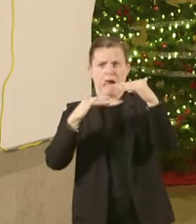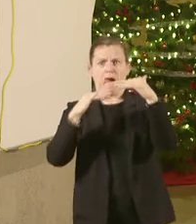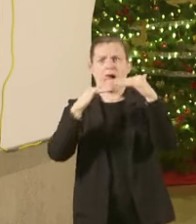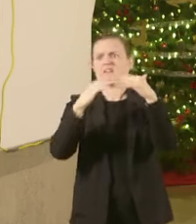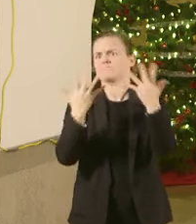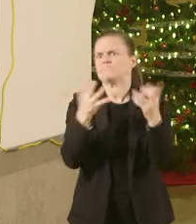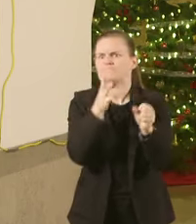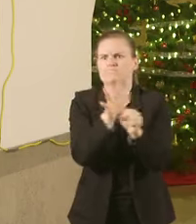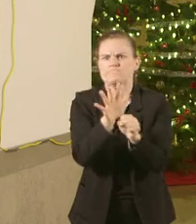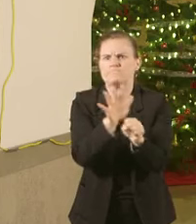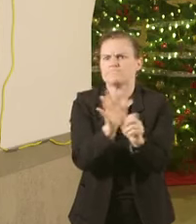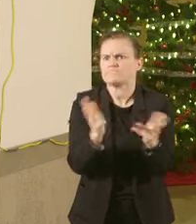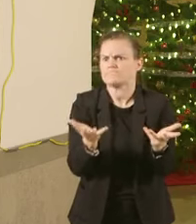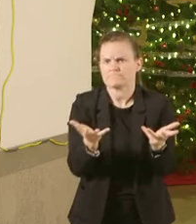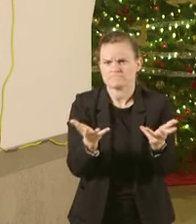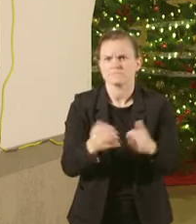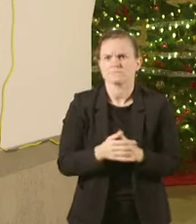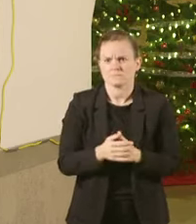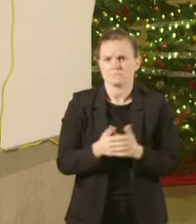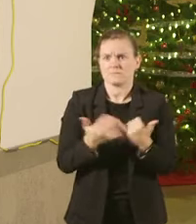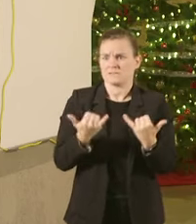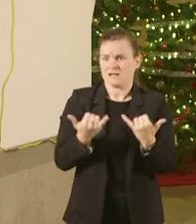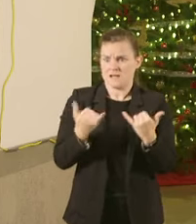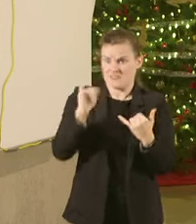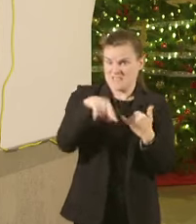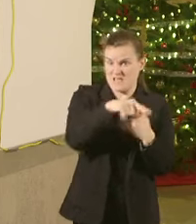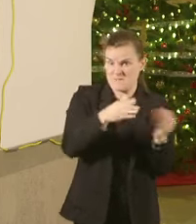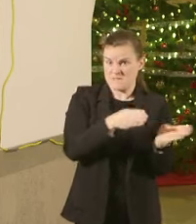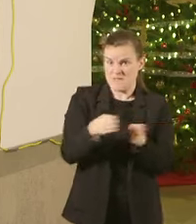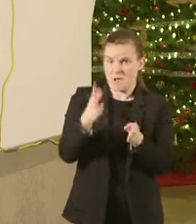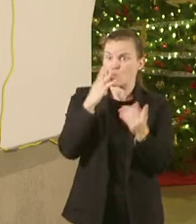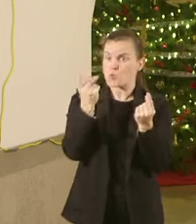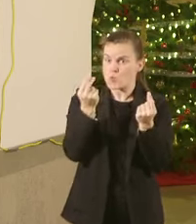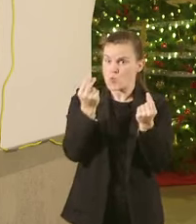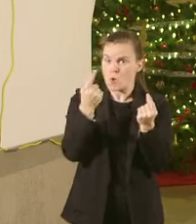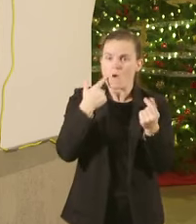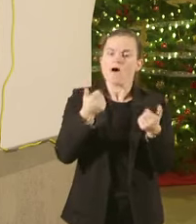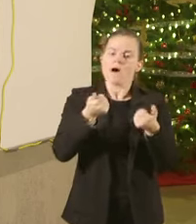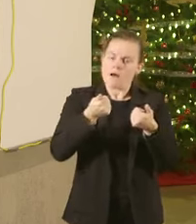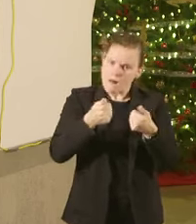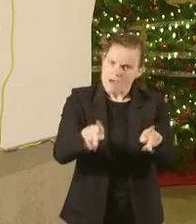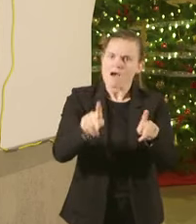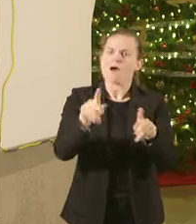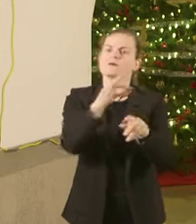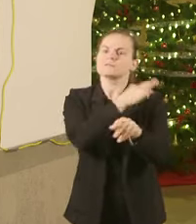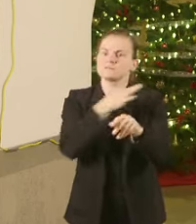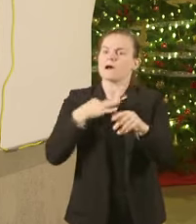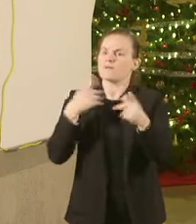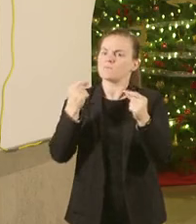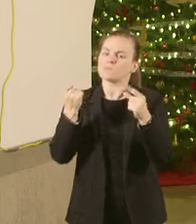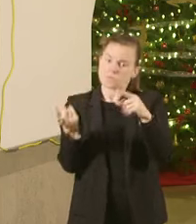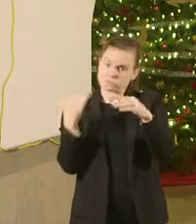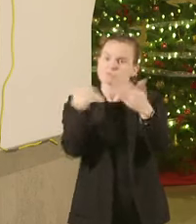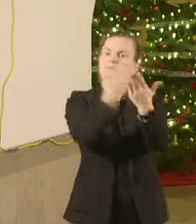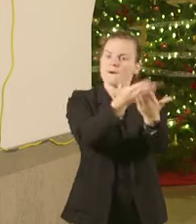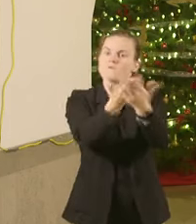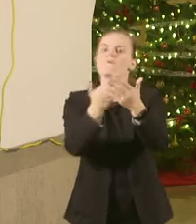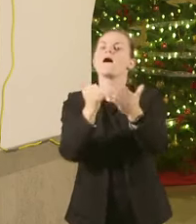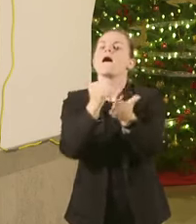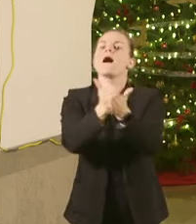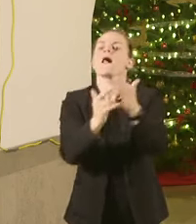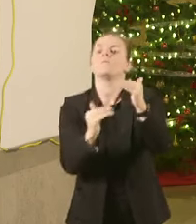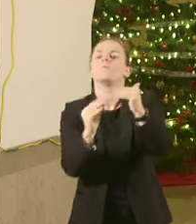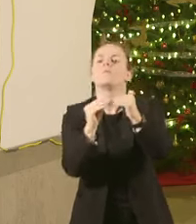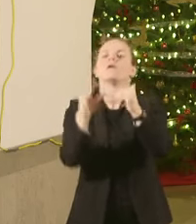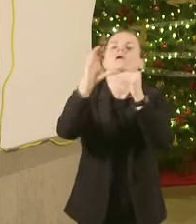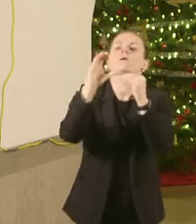rapid deployment of staff to support additional hospital capacity in all regions in the state in the days and weeks ahead